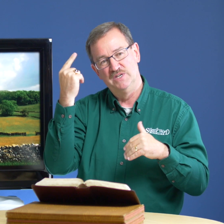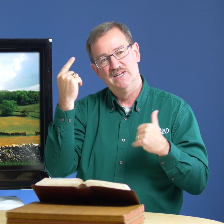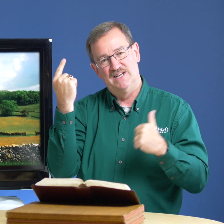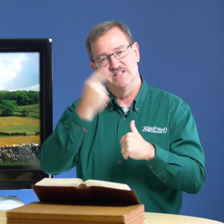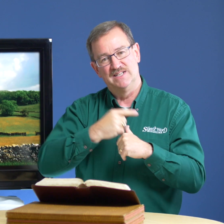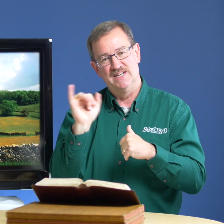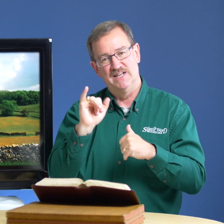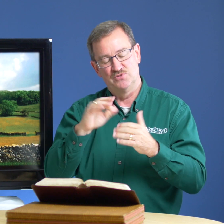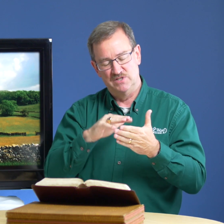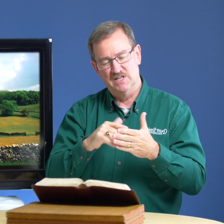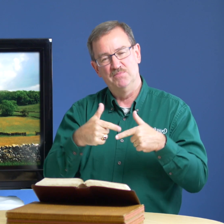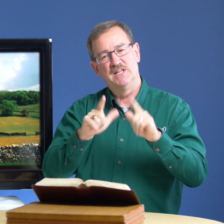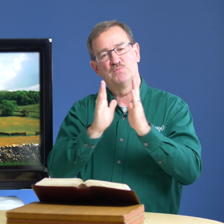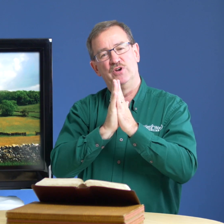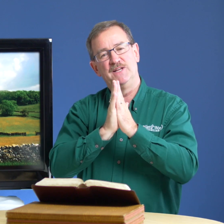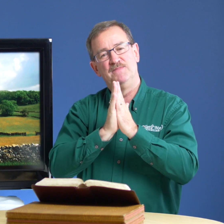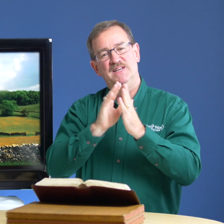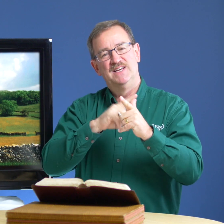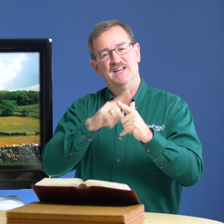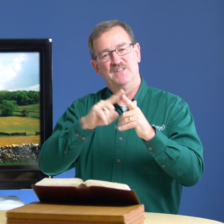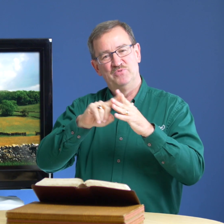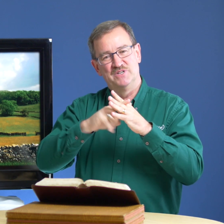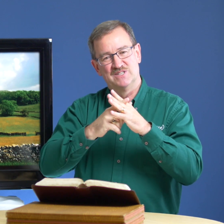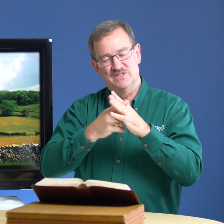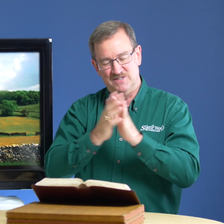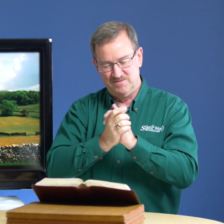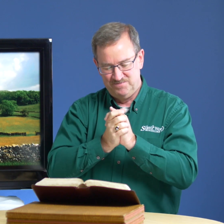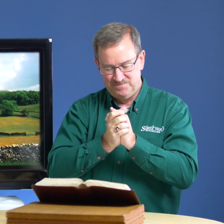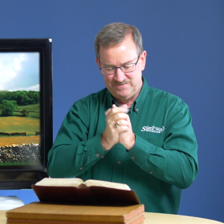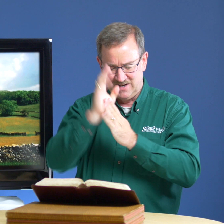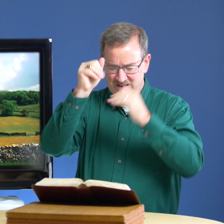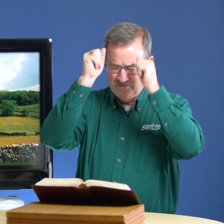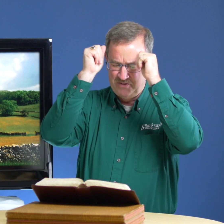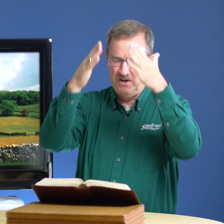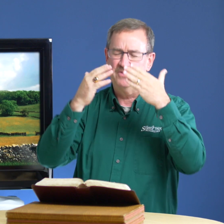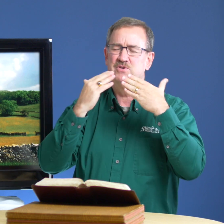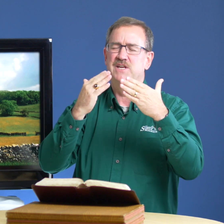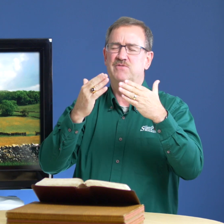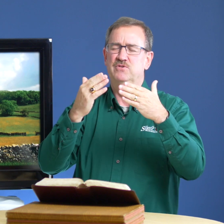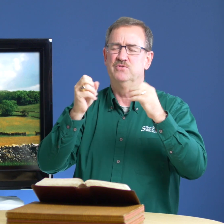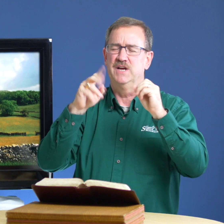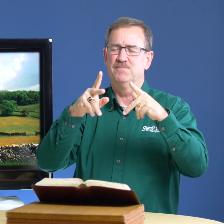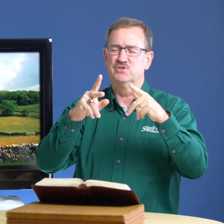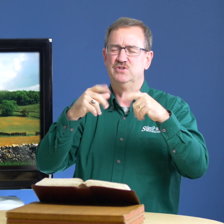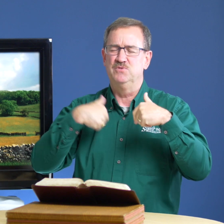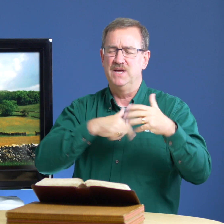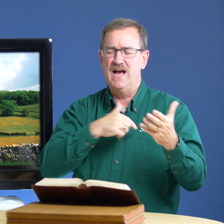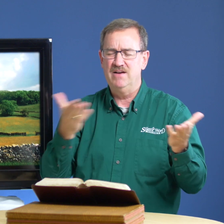today as we study but let's pray and then we'll get started our heavenly father we're thankful for the opportunity we have